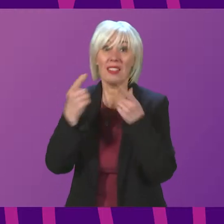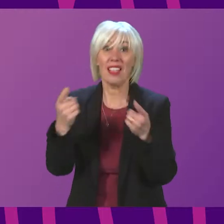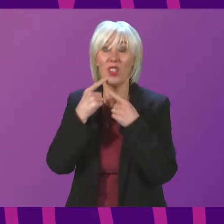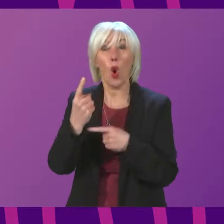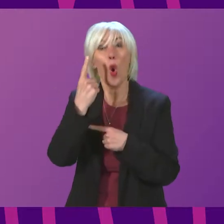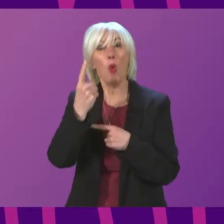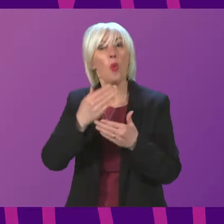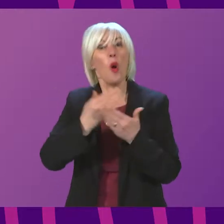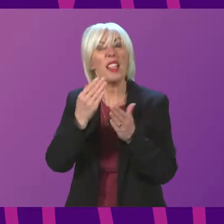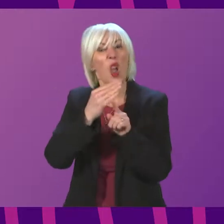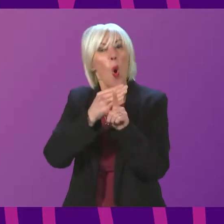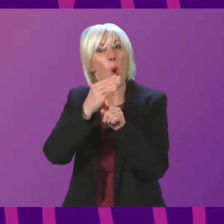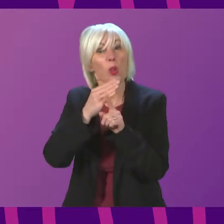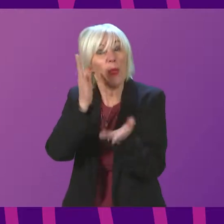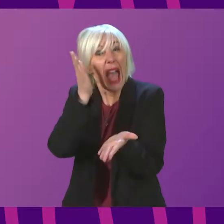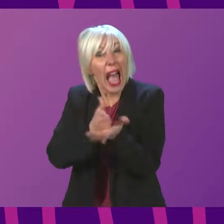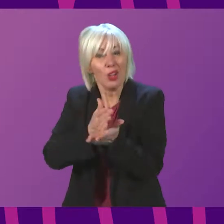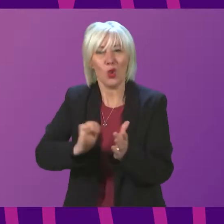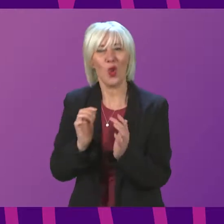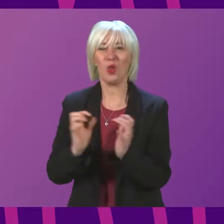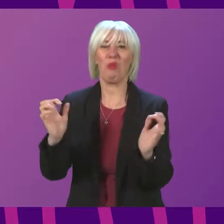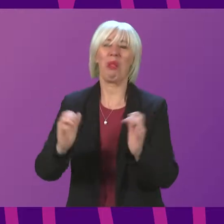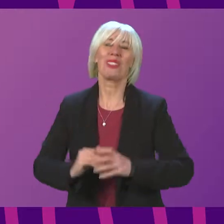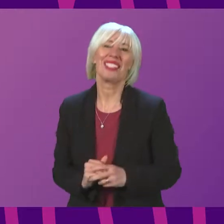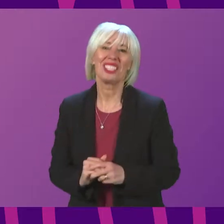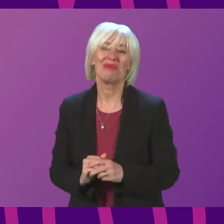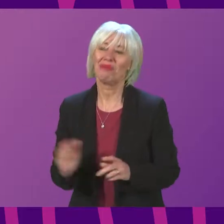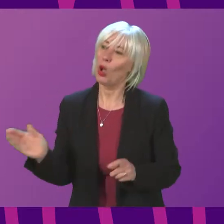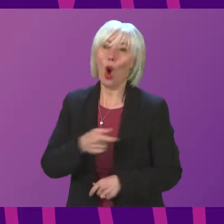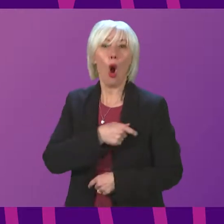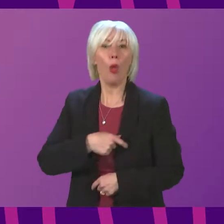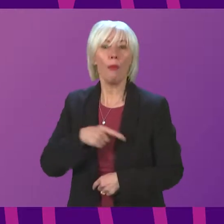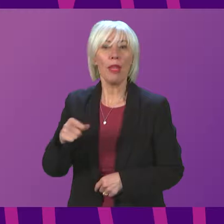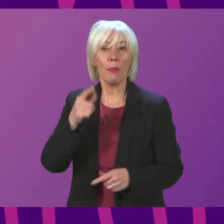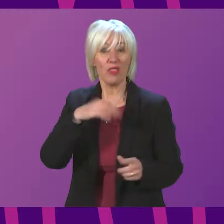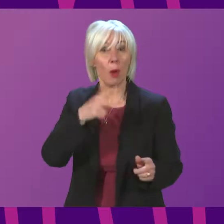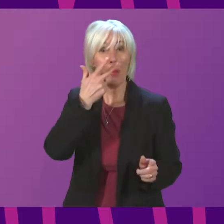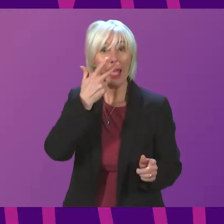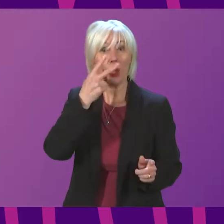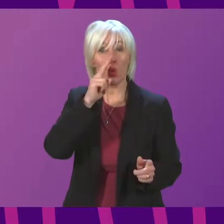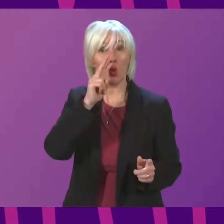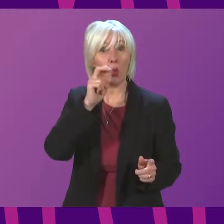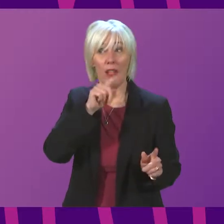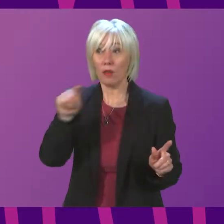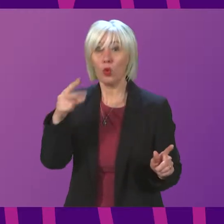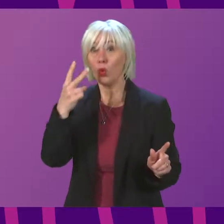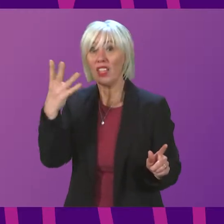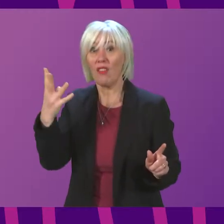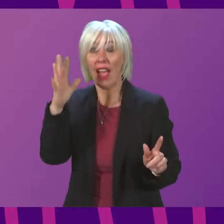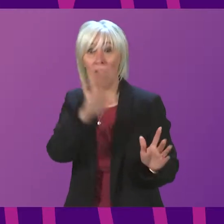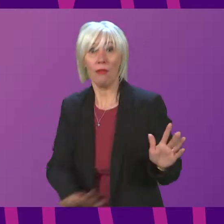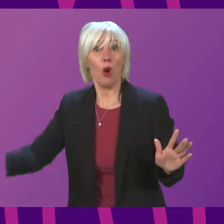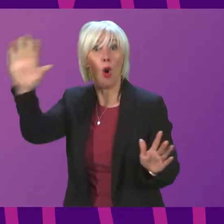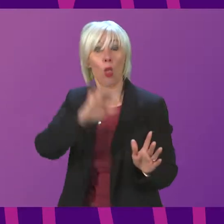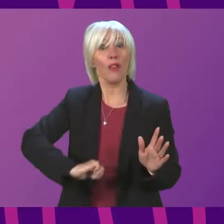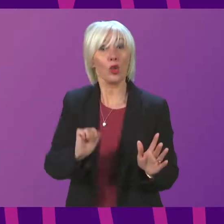older than the Scottish Parliament itself. Our members represent young people aged 12 to 25, the length and breadth of Scotland,